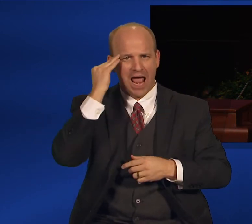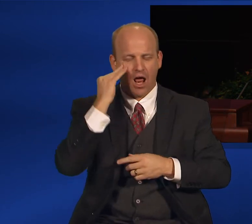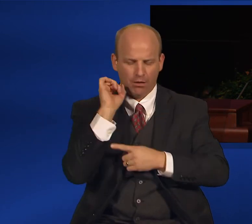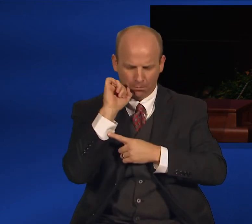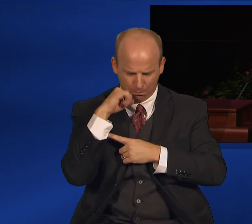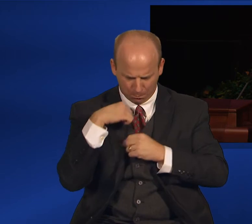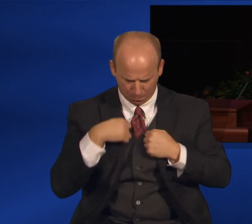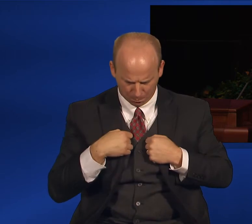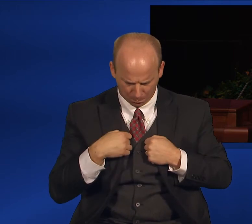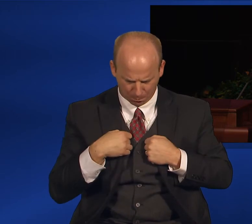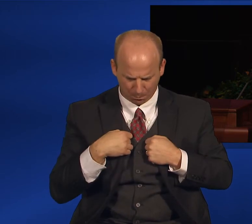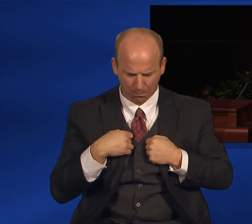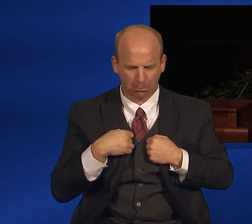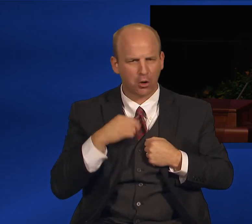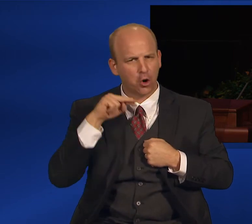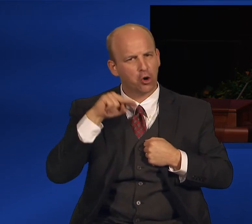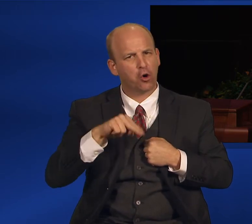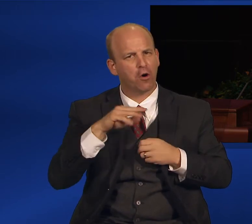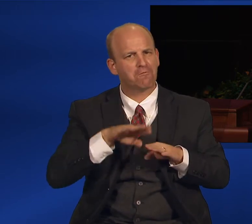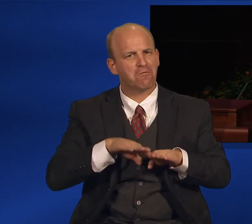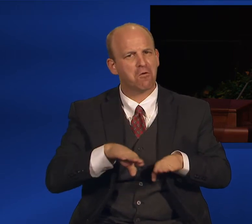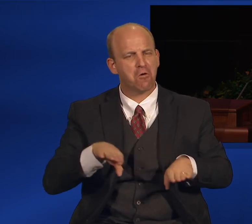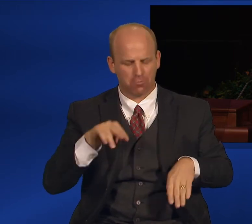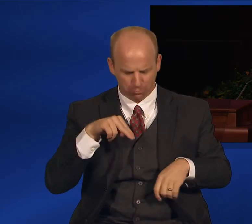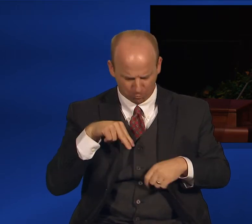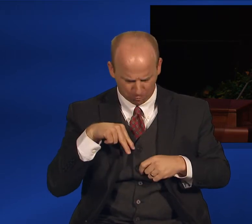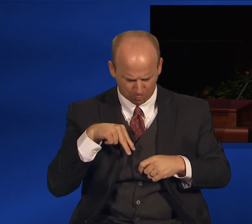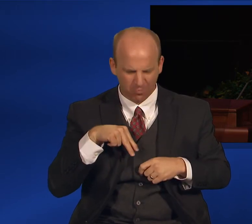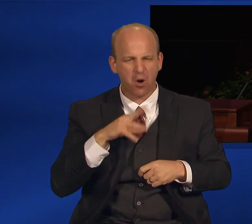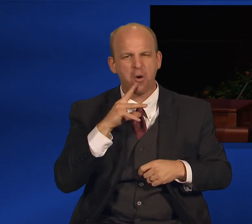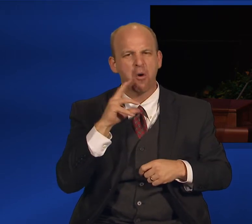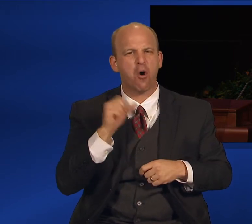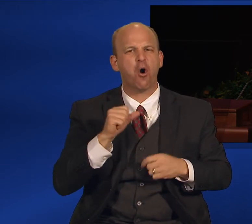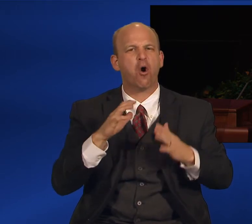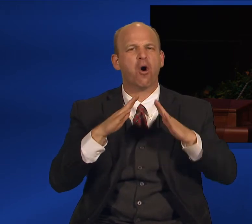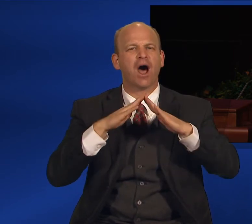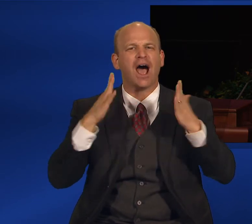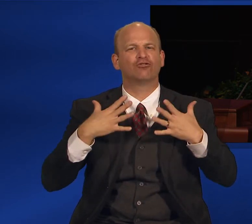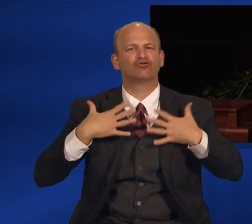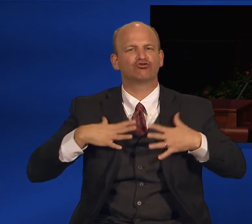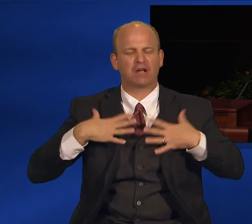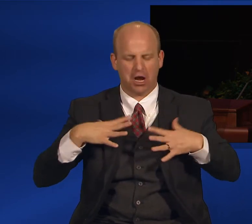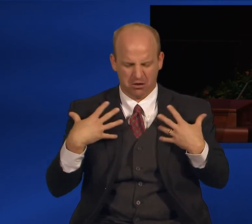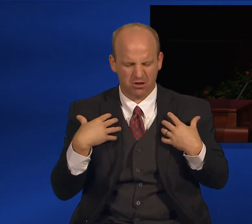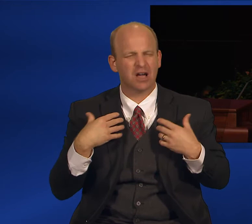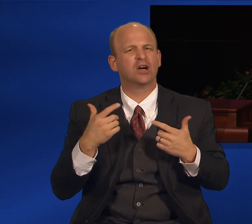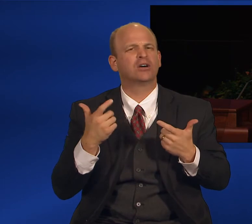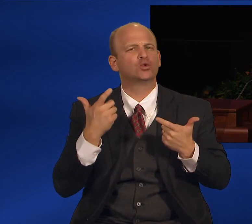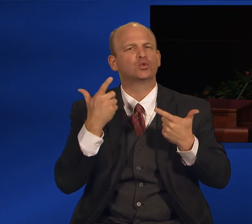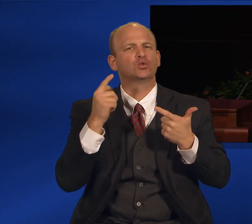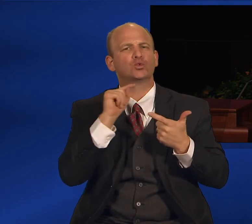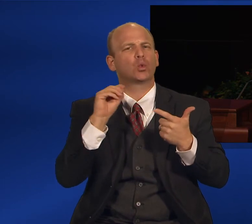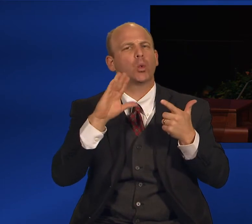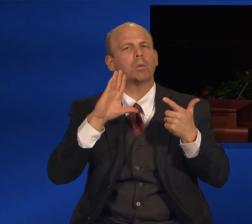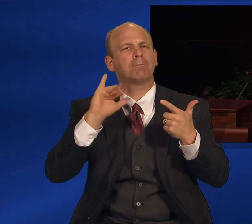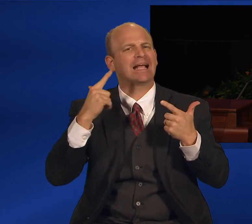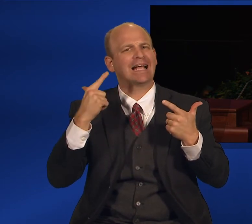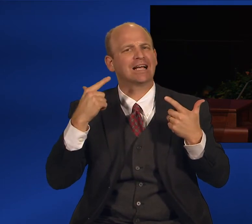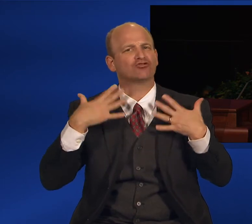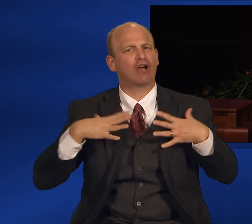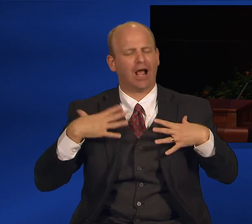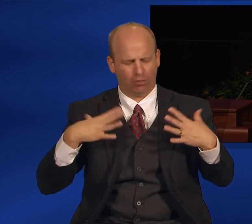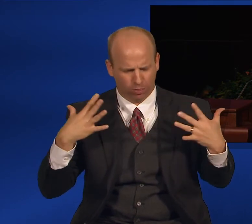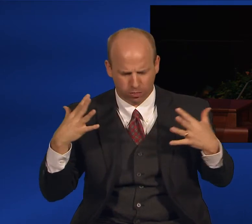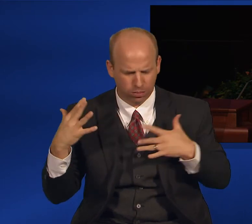at the floor. She wore an old house dress four sizes too big. She wouldn't look up and spoke so